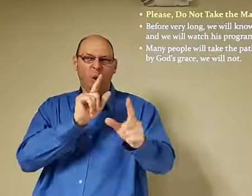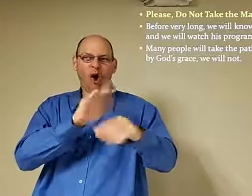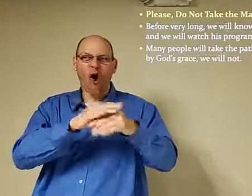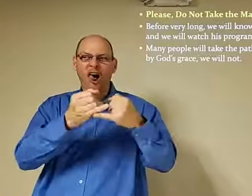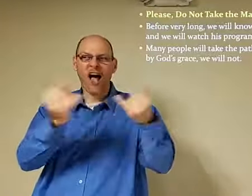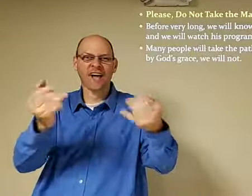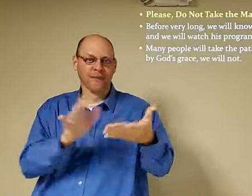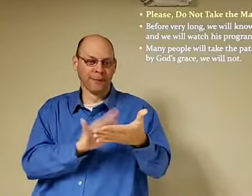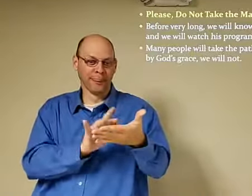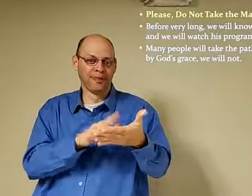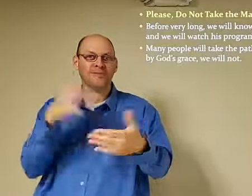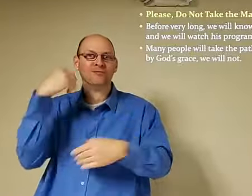it for you